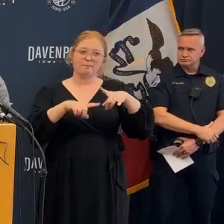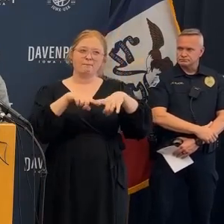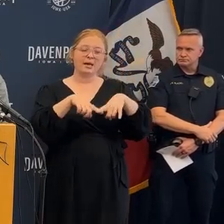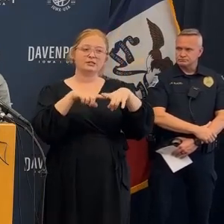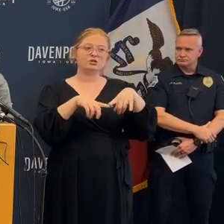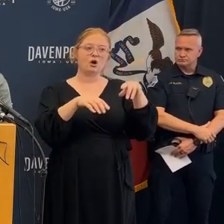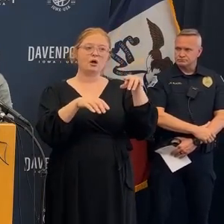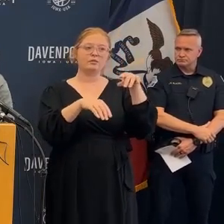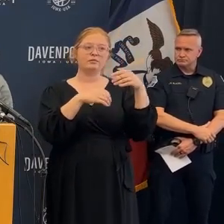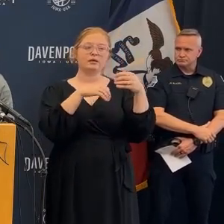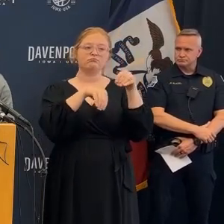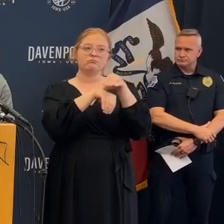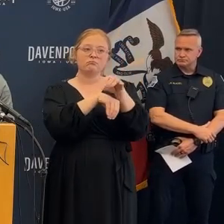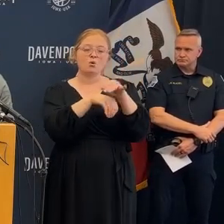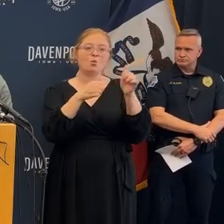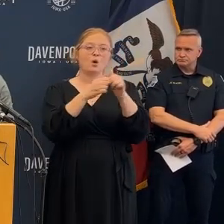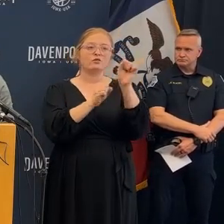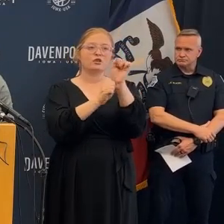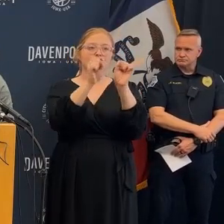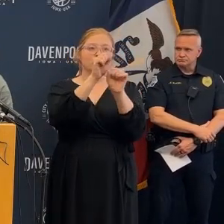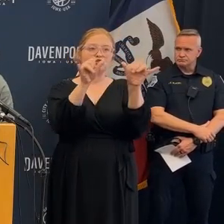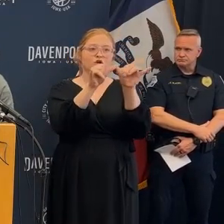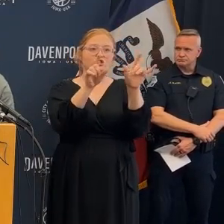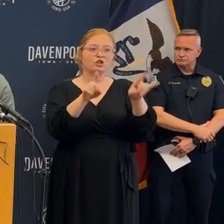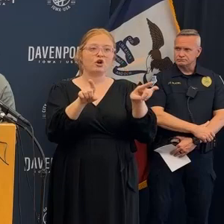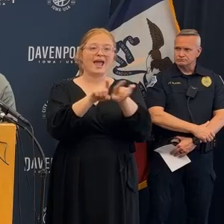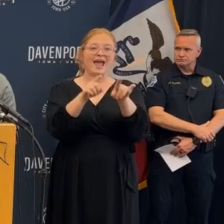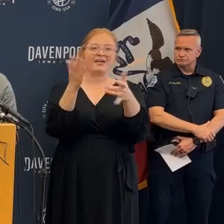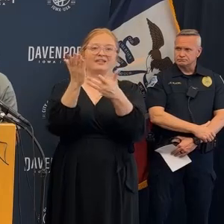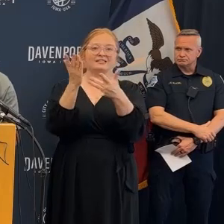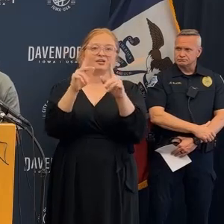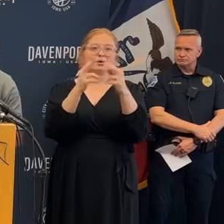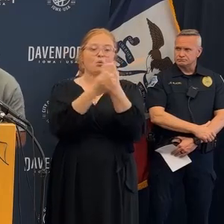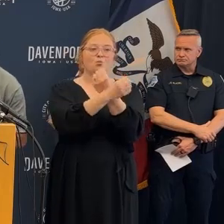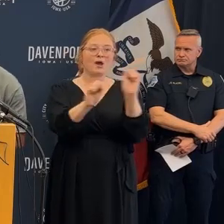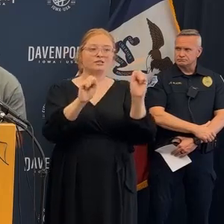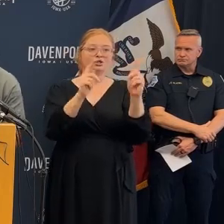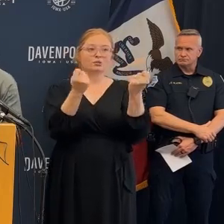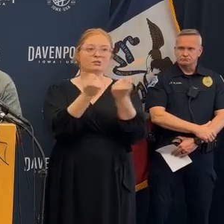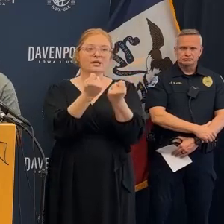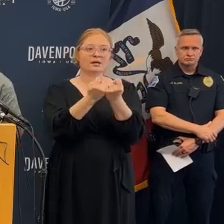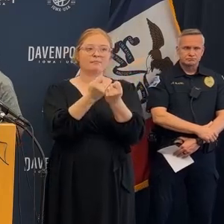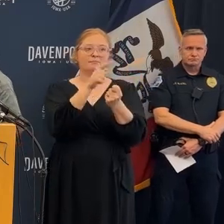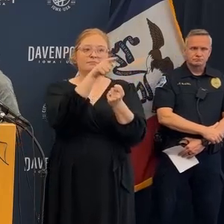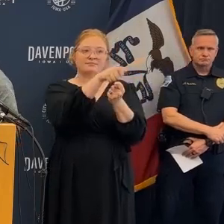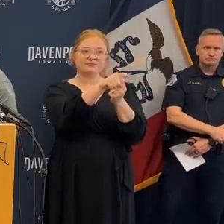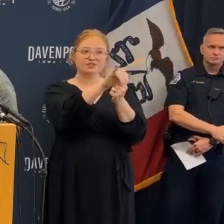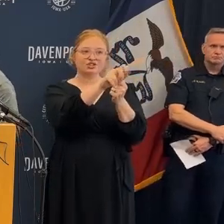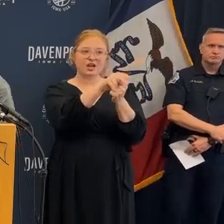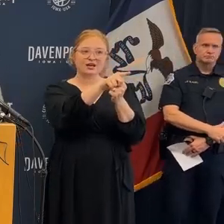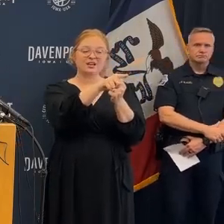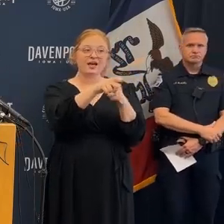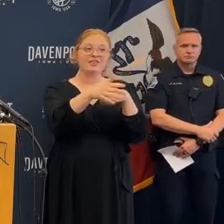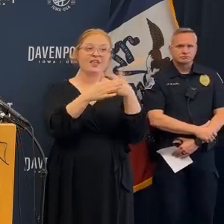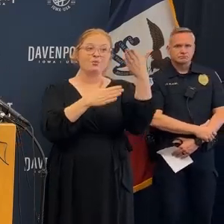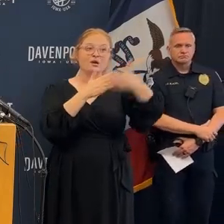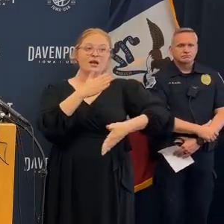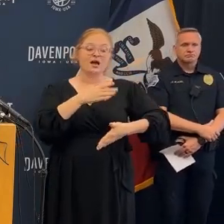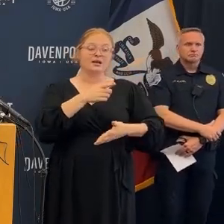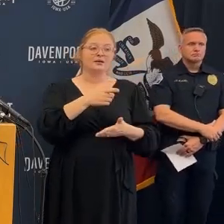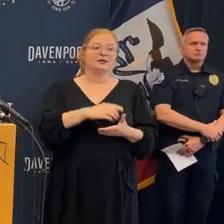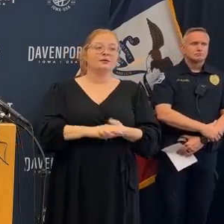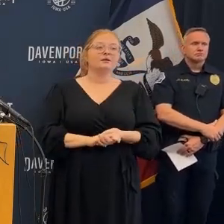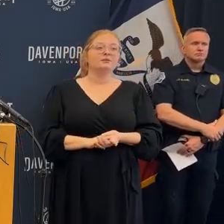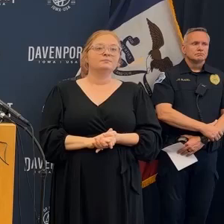and the structural engineer to figure the safest way to do another search one last one do you have any